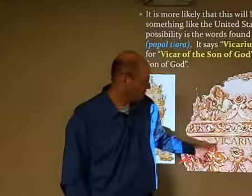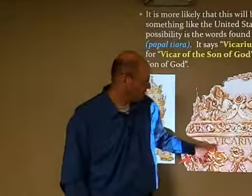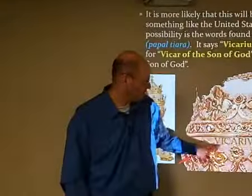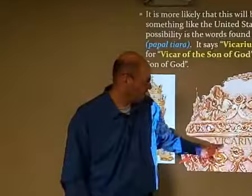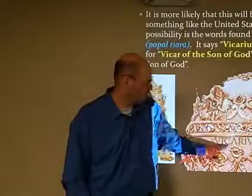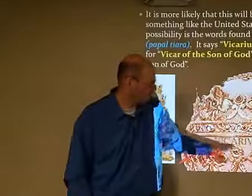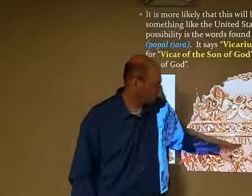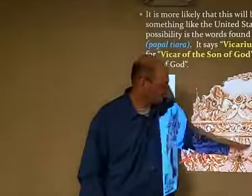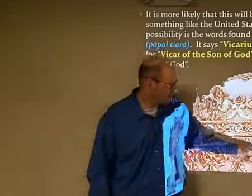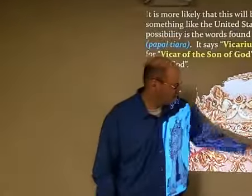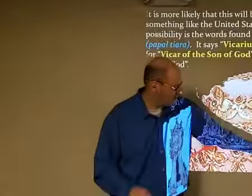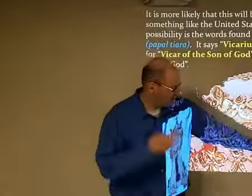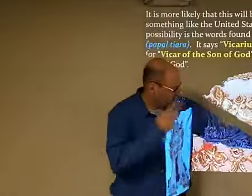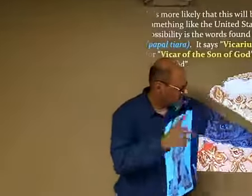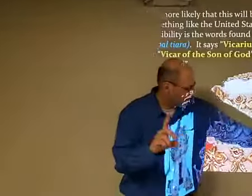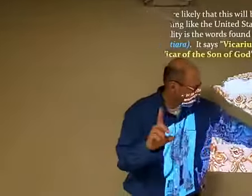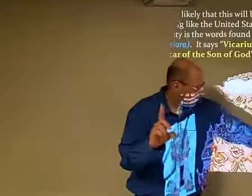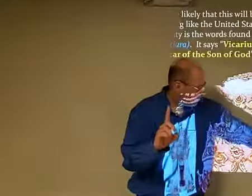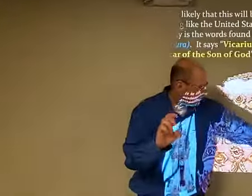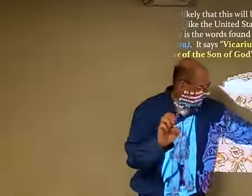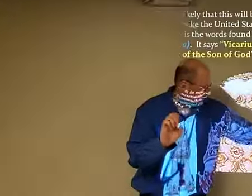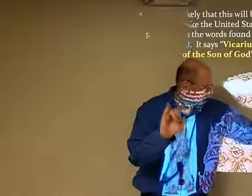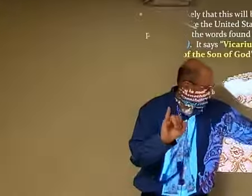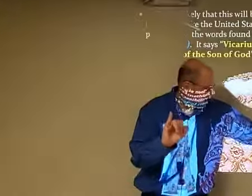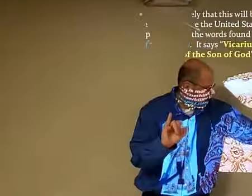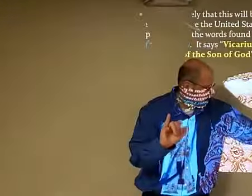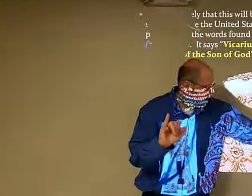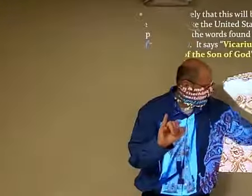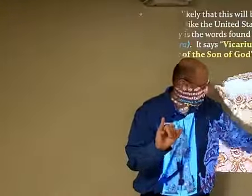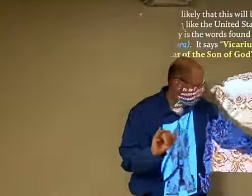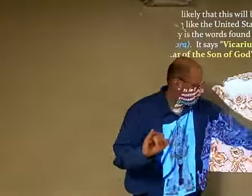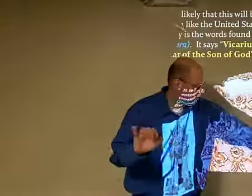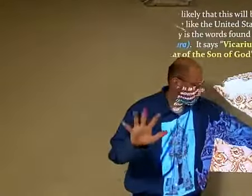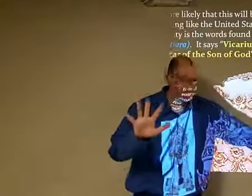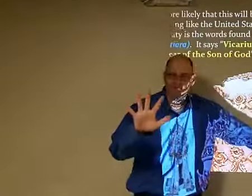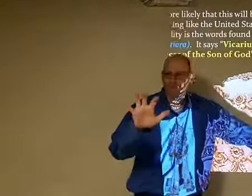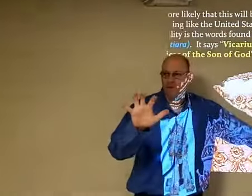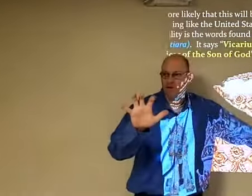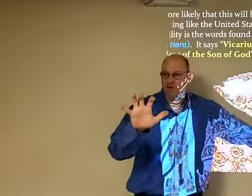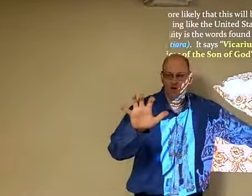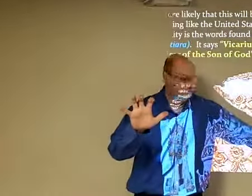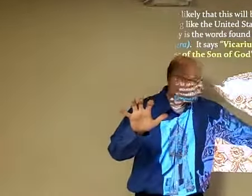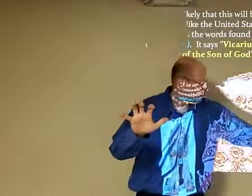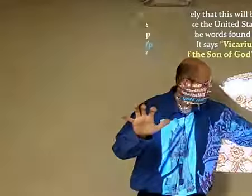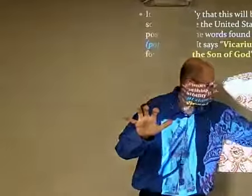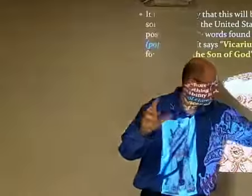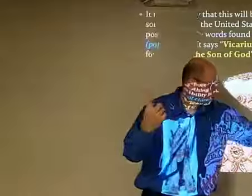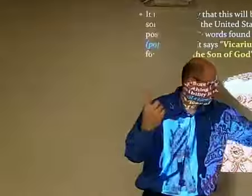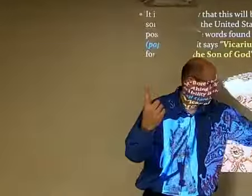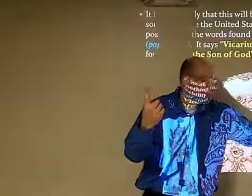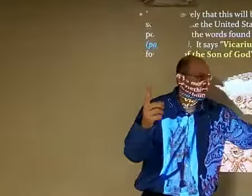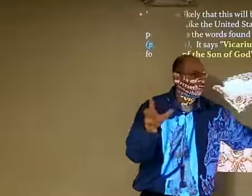so in other words just breaking these letters apart and putting a numeral